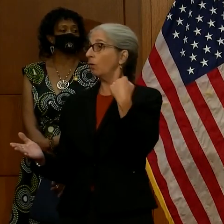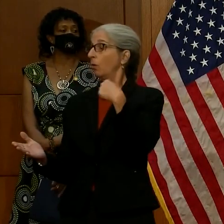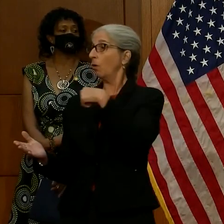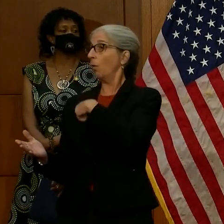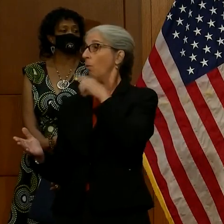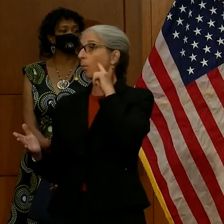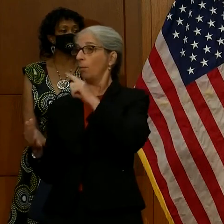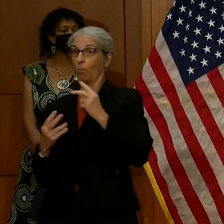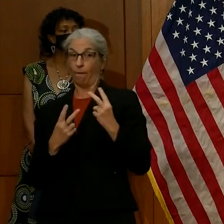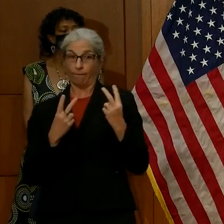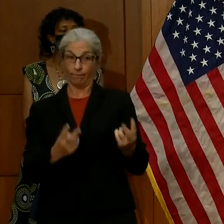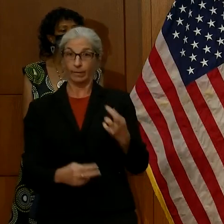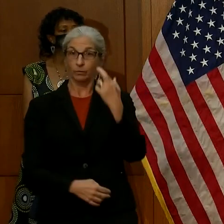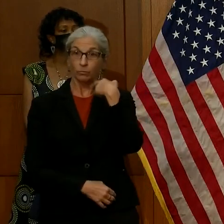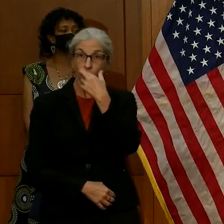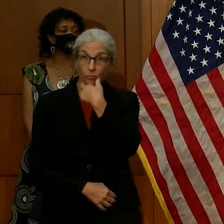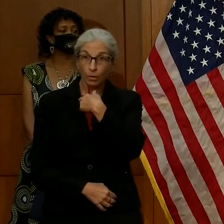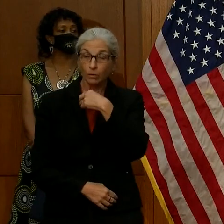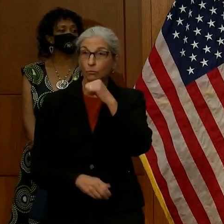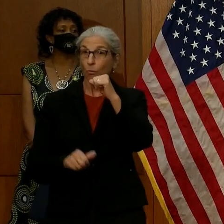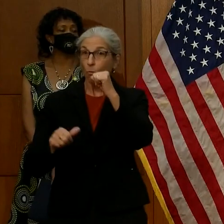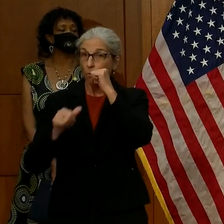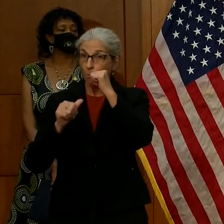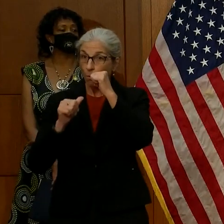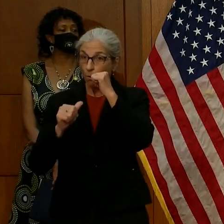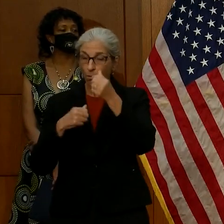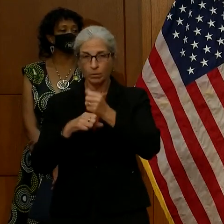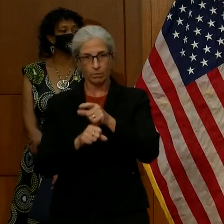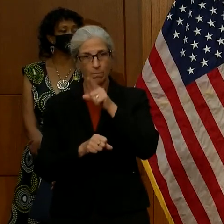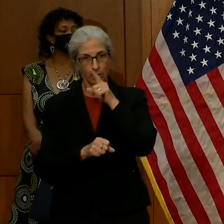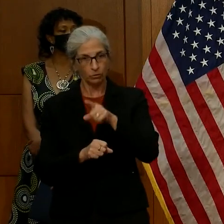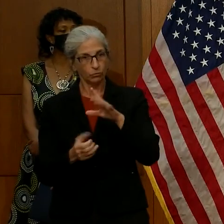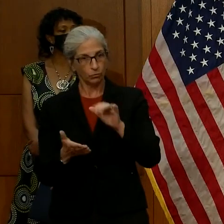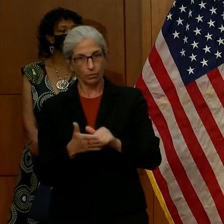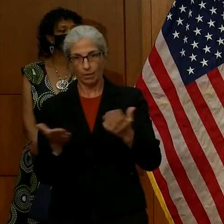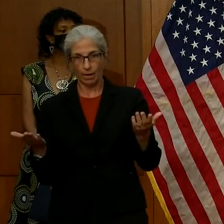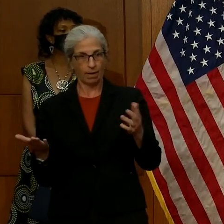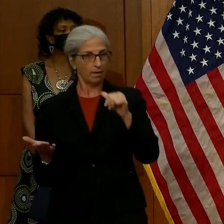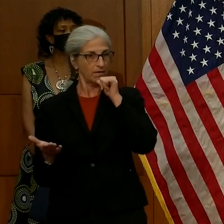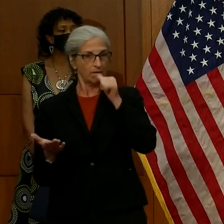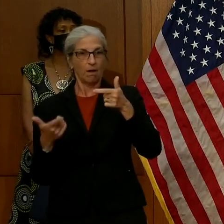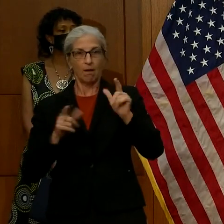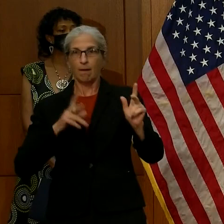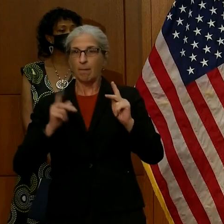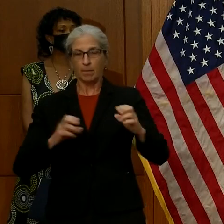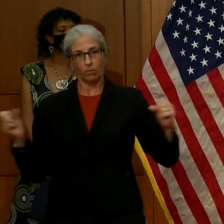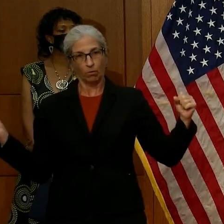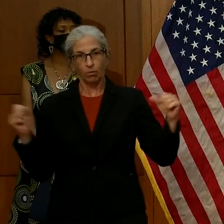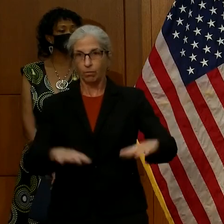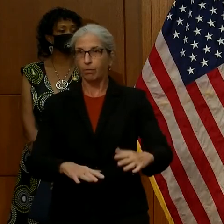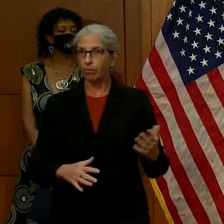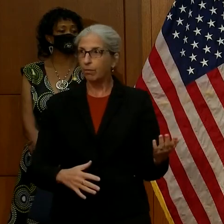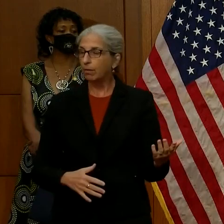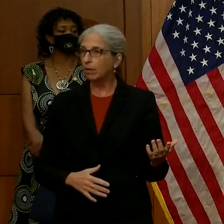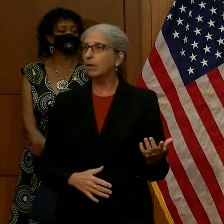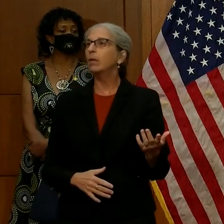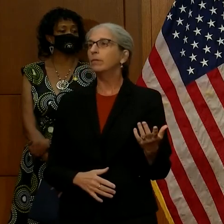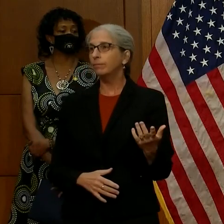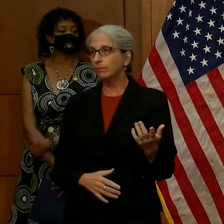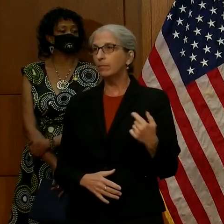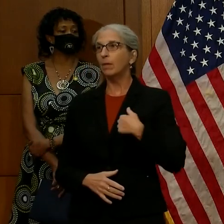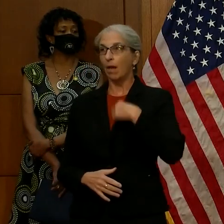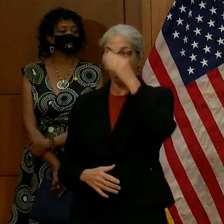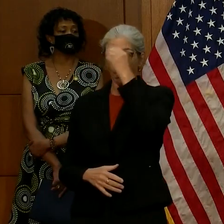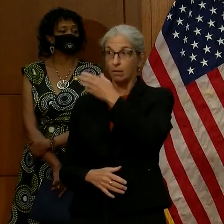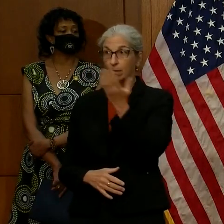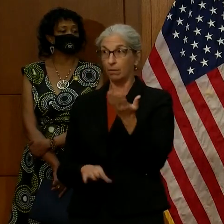restaurants, bars, et cetera. So that's important. Again, as I mentioned earlier, the